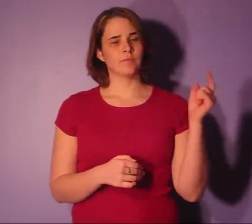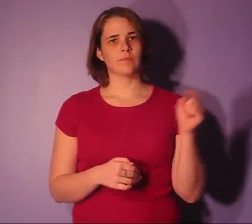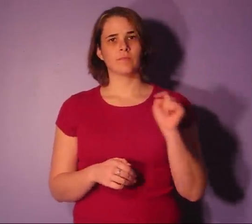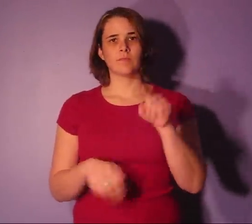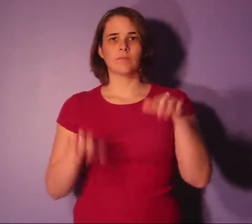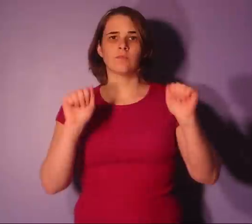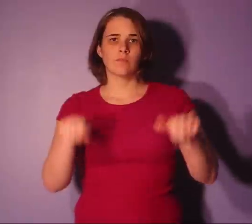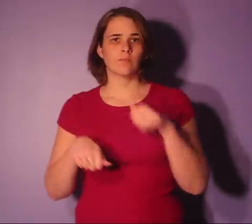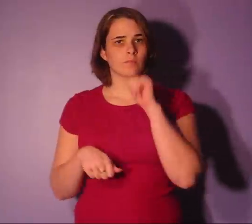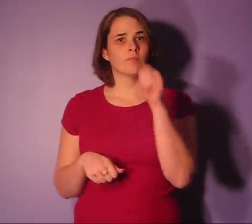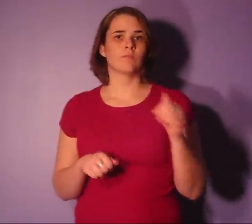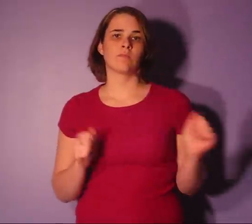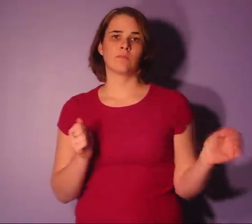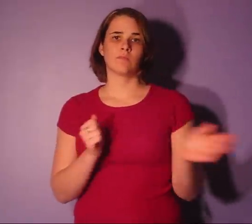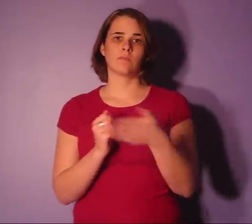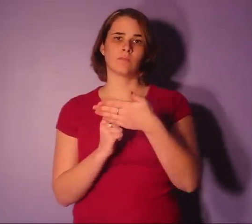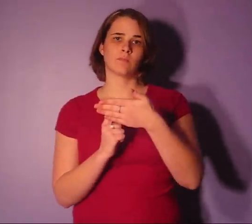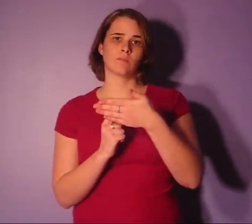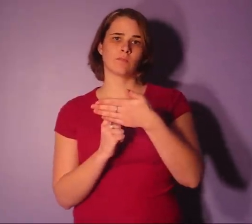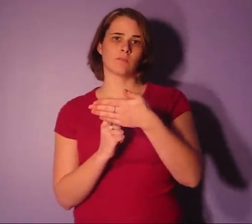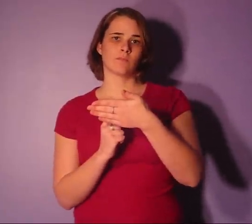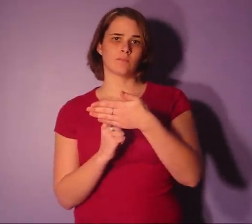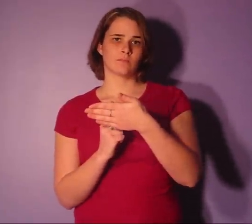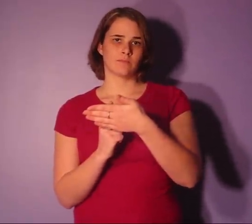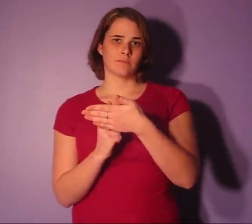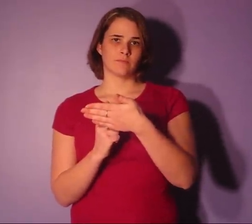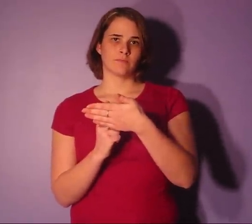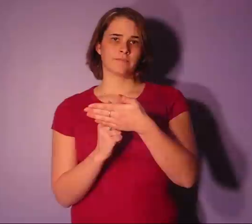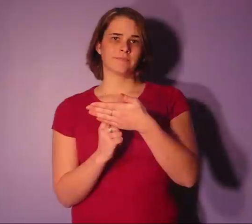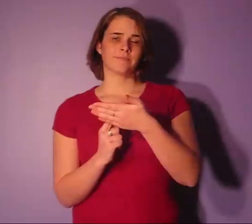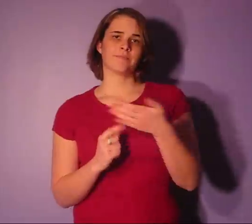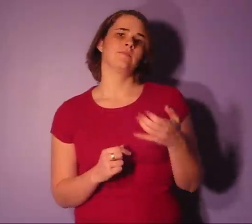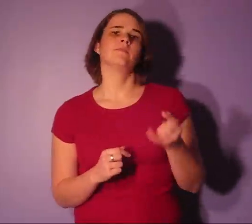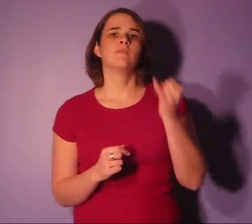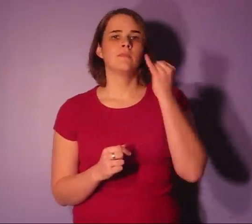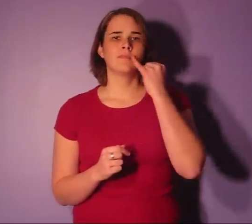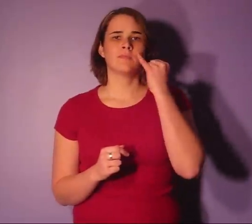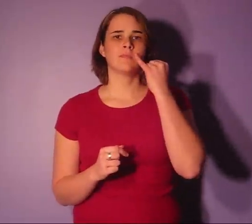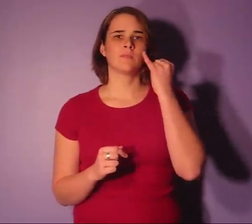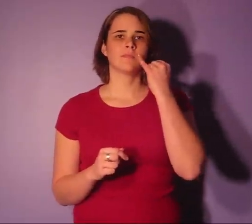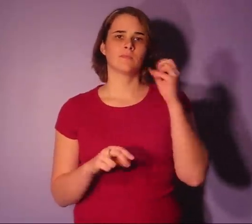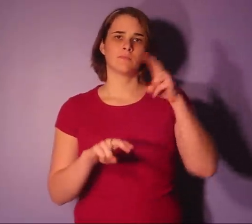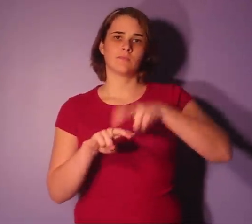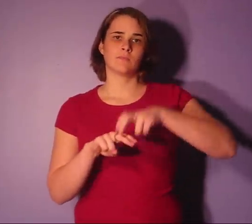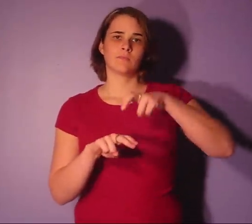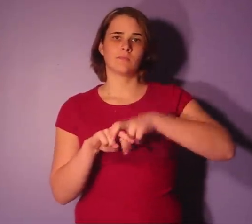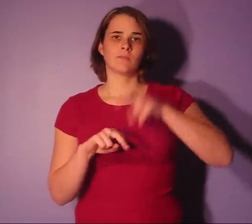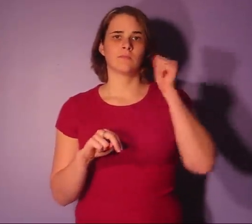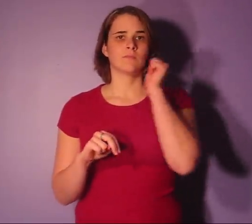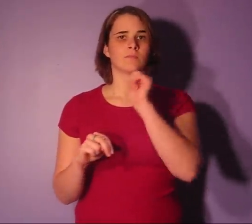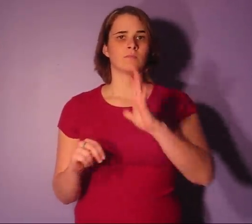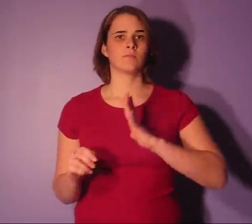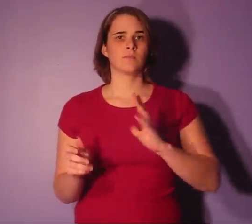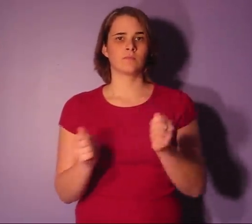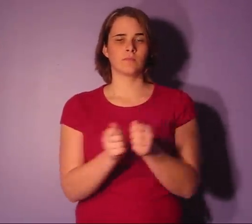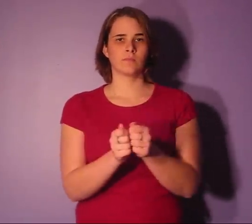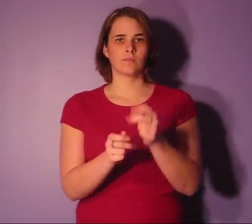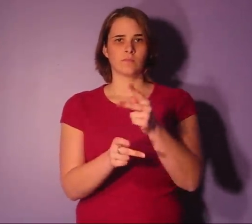one you can't betray If I'm the seated woman with a